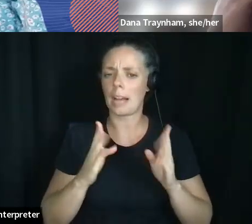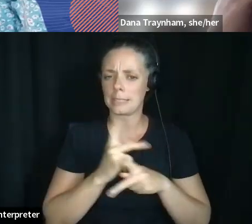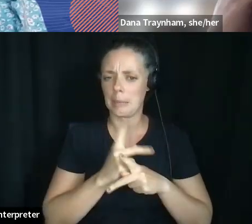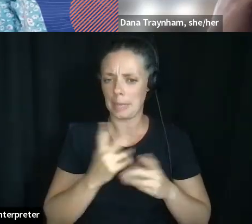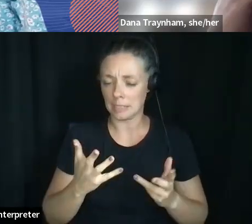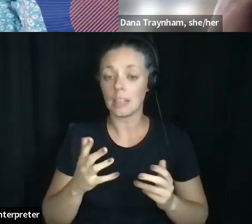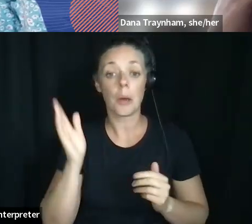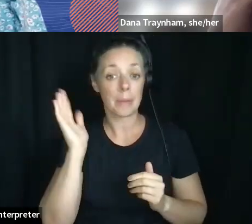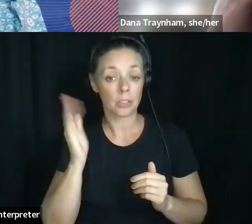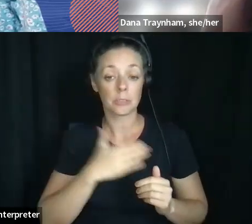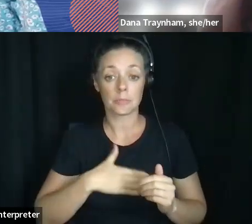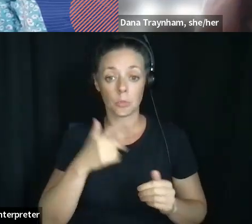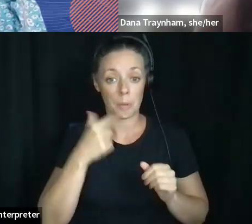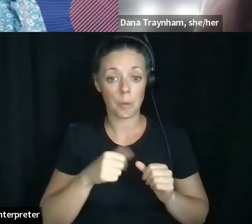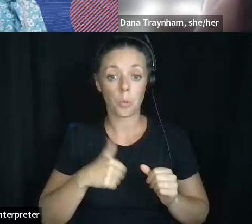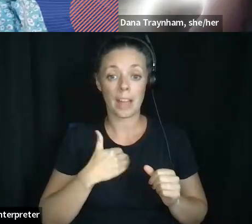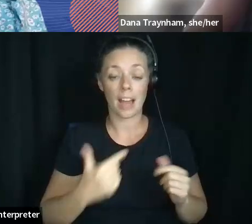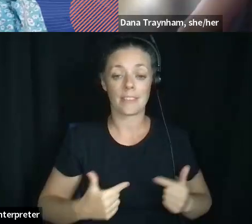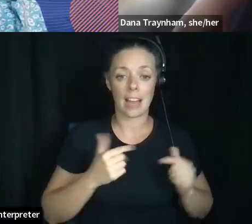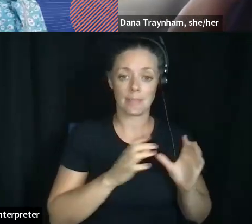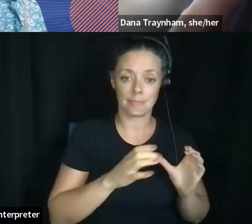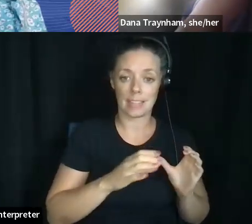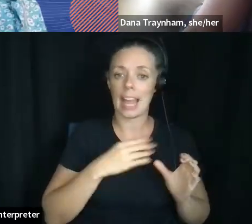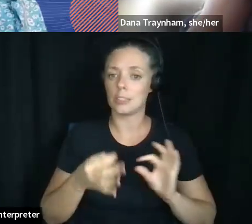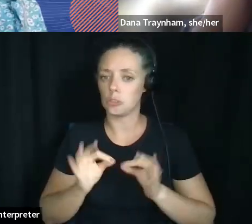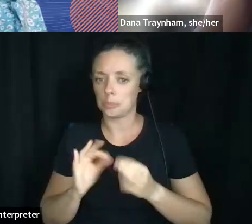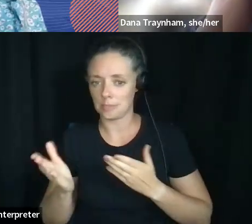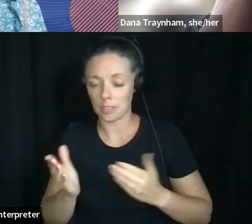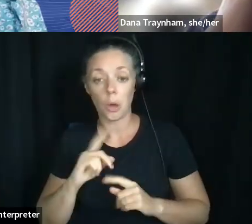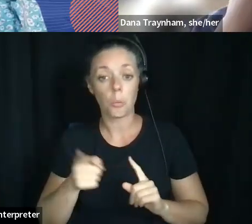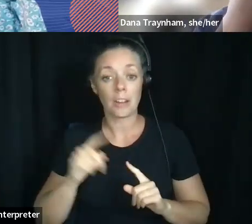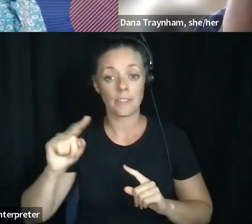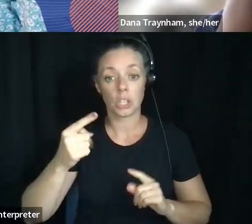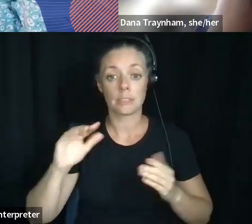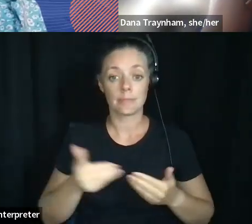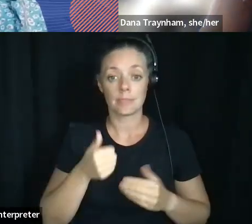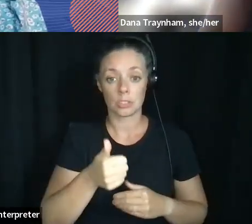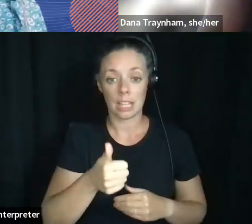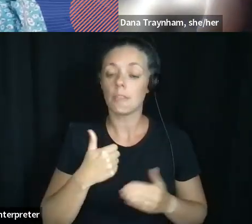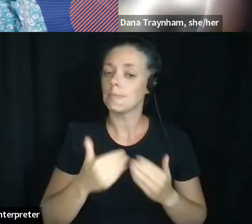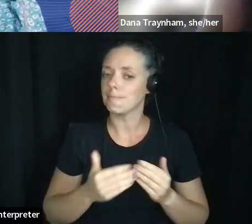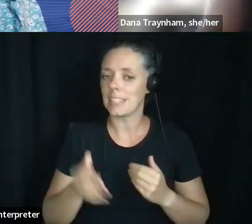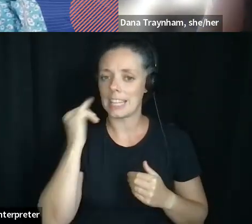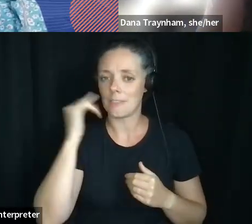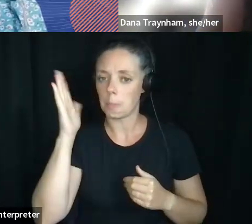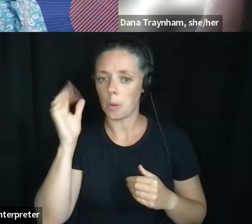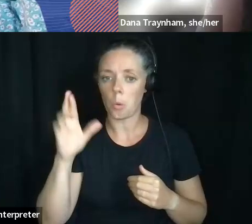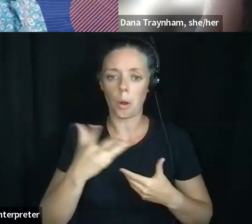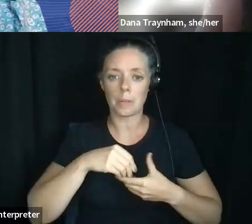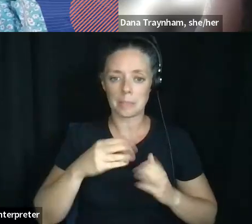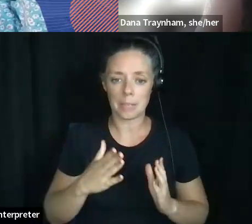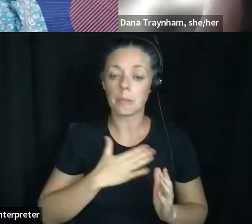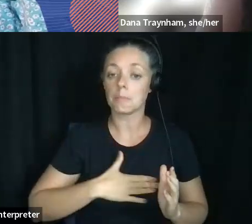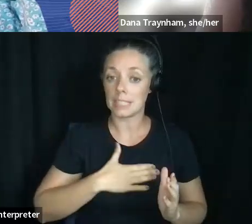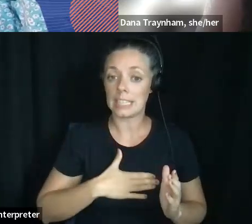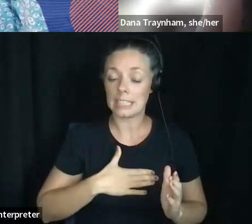using live captioning and interpreting services. When you first introduce yourself today, whether it be as a speaker or as a participant